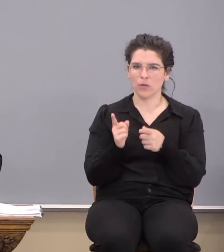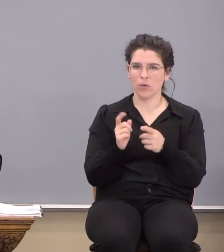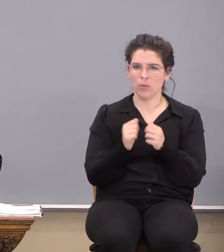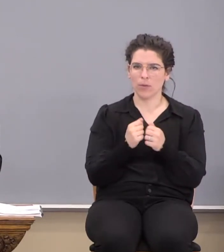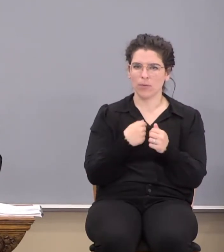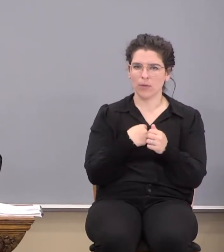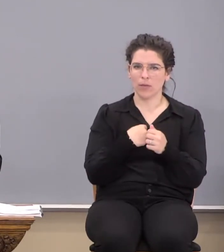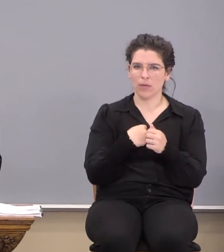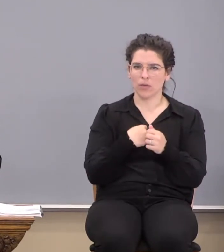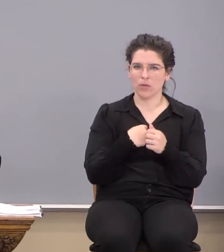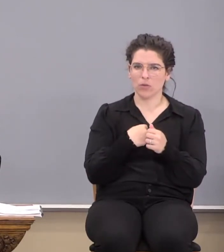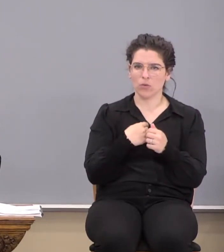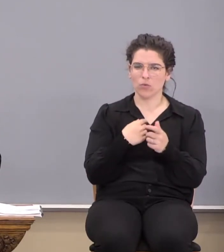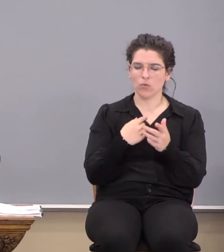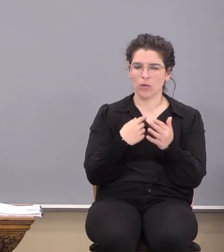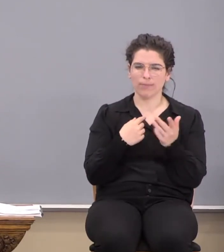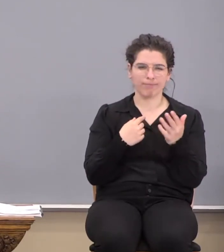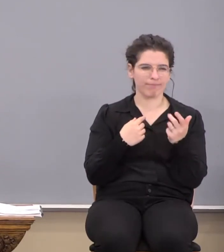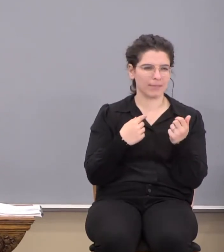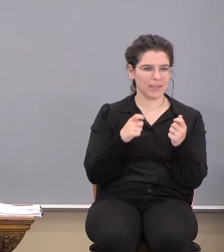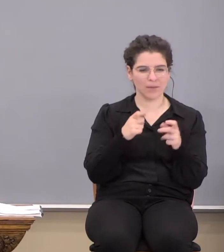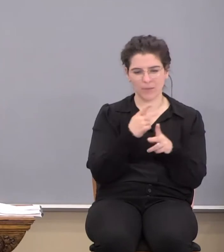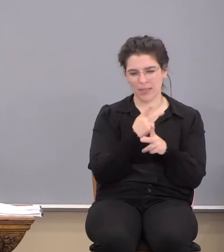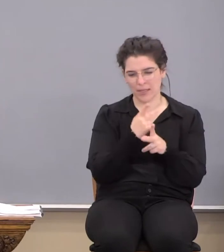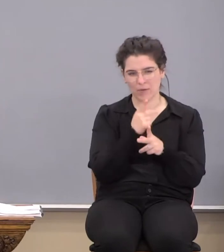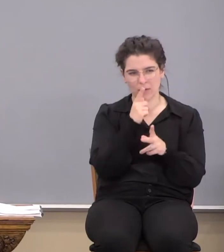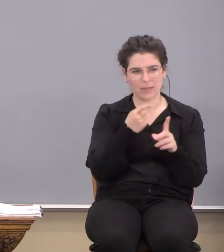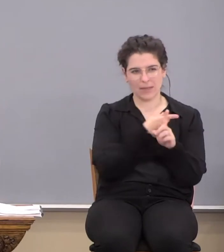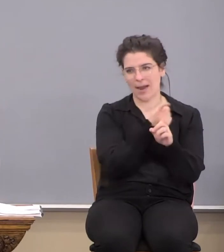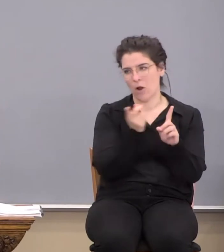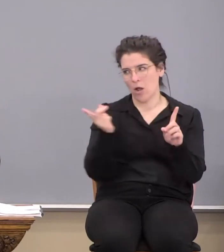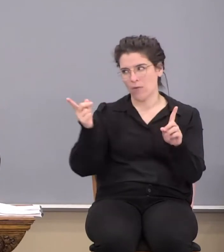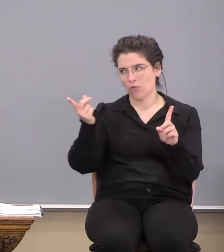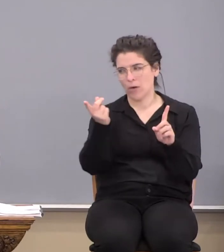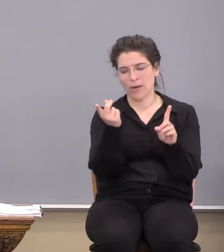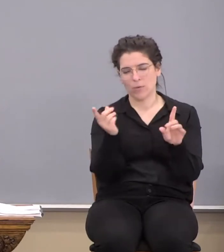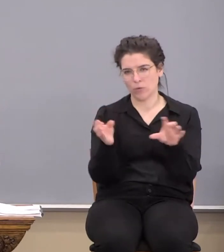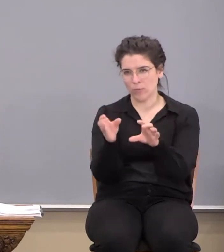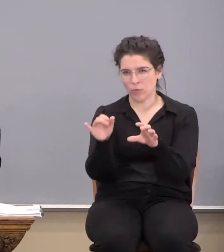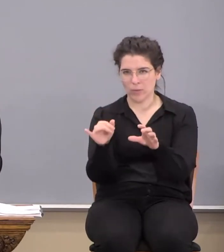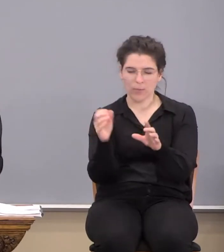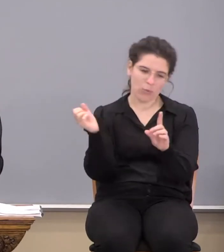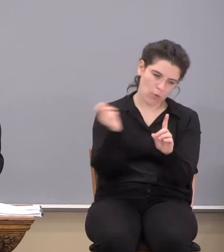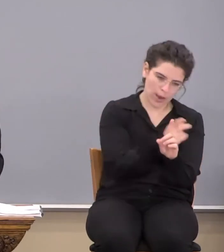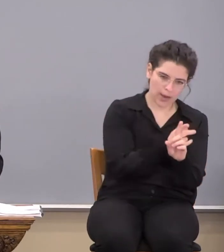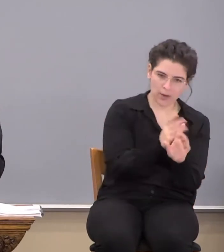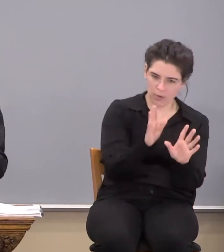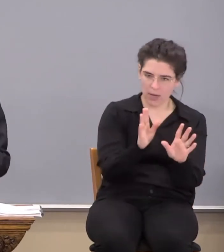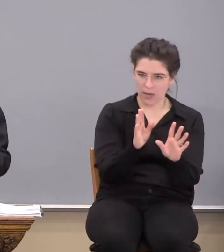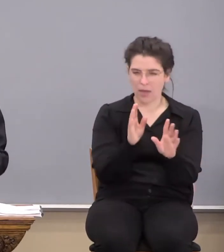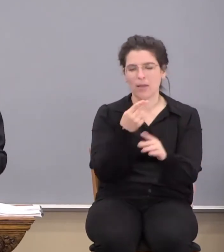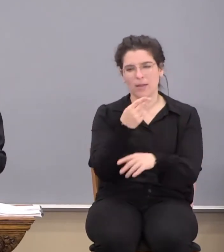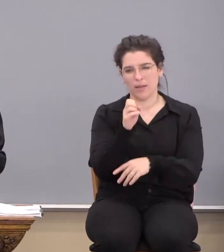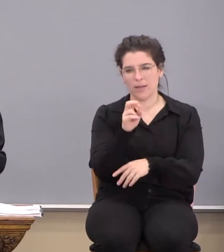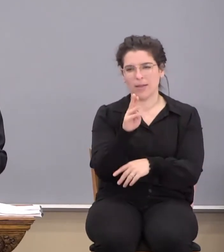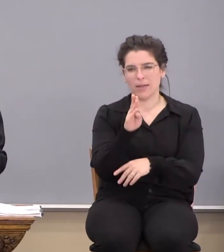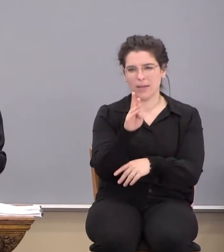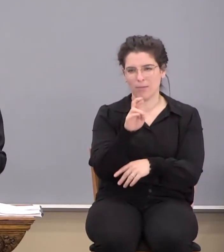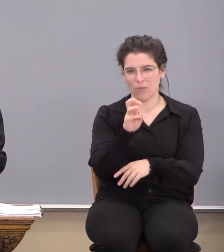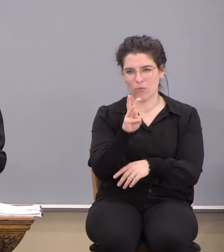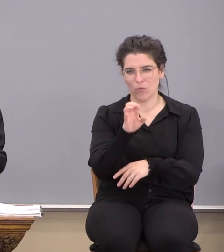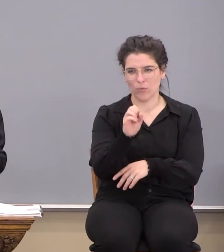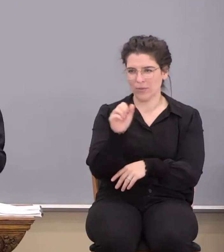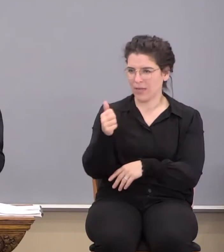you would, I've to be careful not to get off track, which I'm doing, but we're going to come right back. Okay, I want to go to Hebrews 10. Sorry.